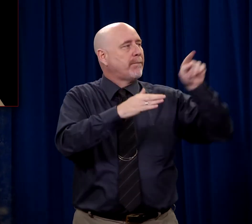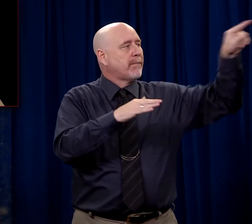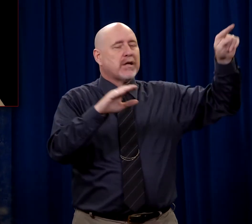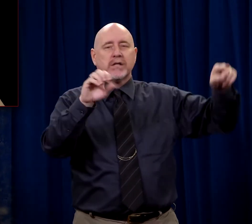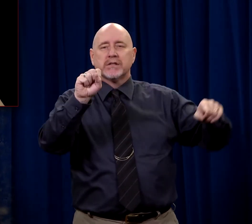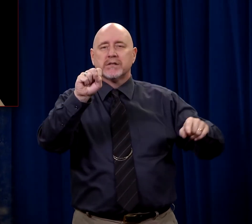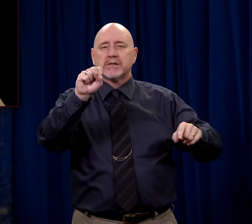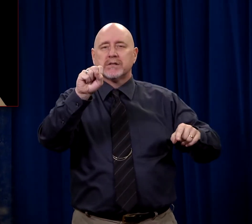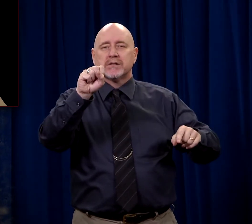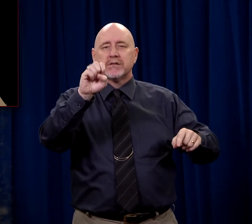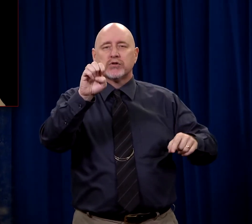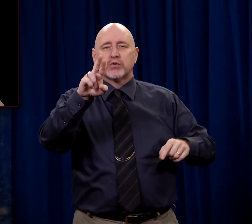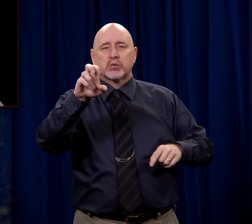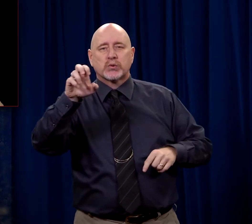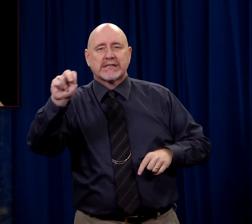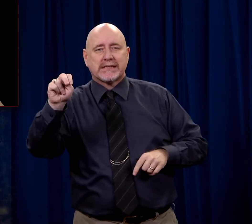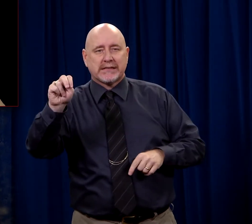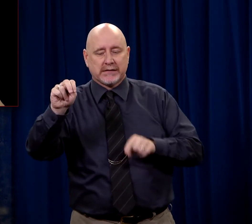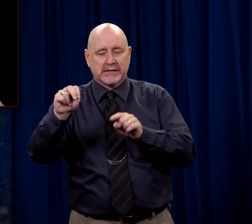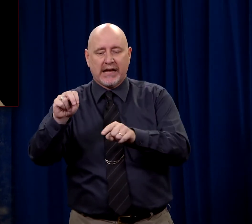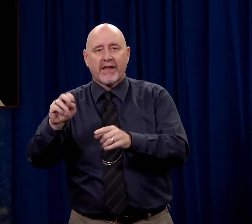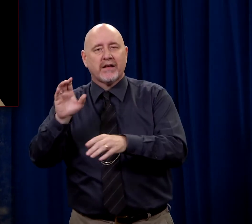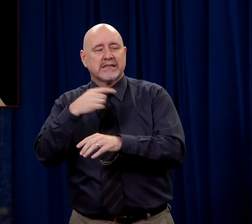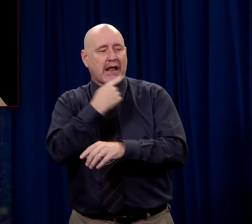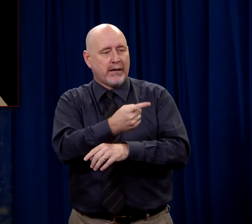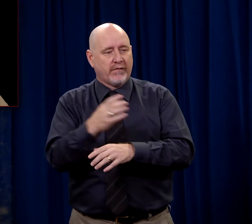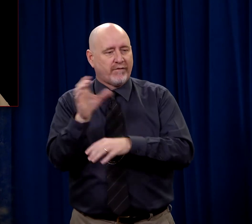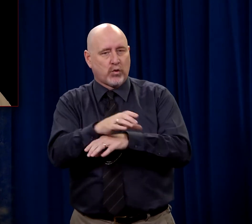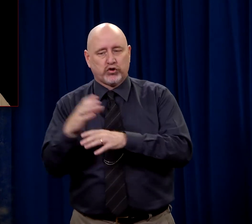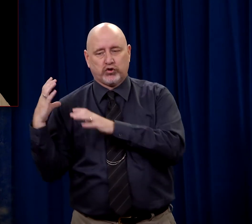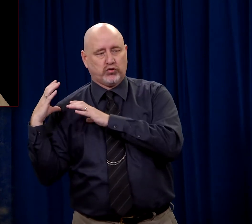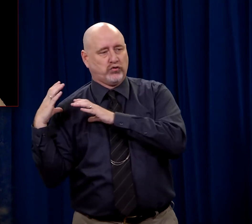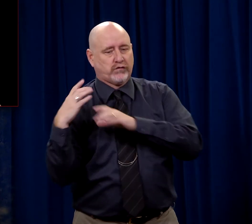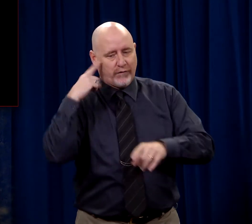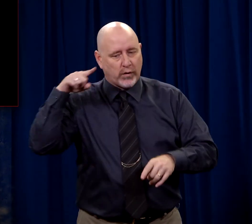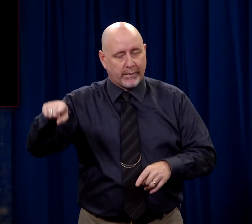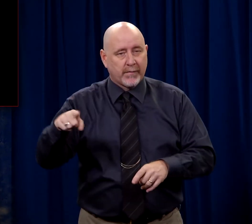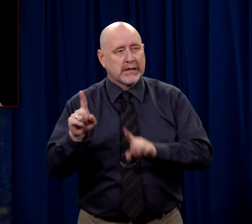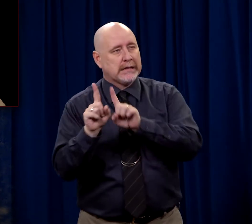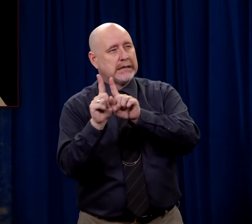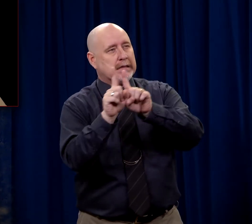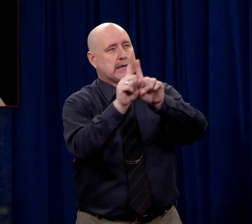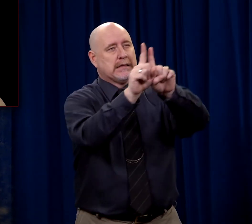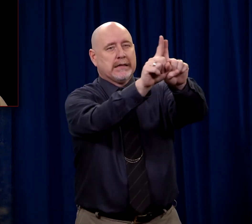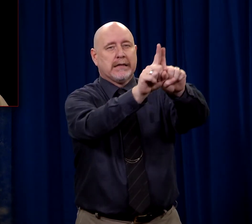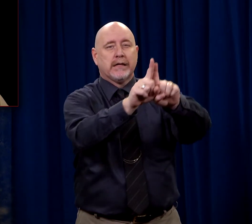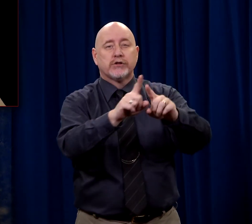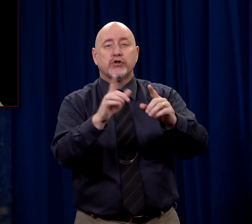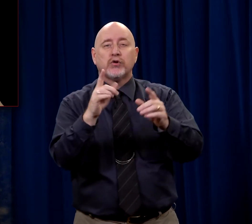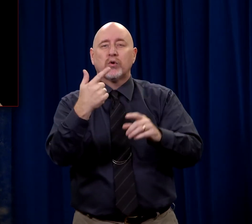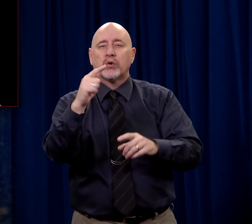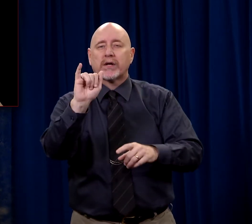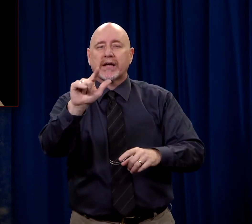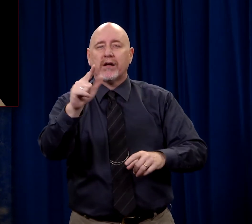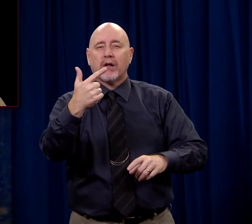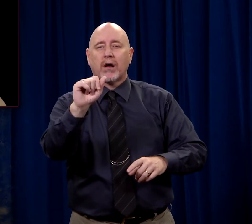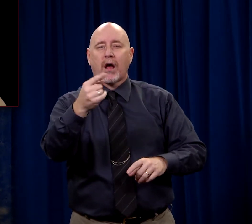Cyrene and have him carry it. And they go to Golgotha. Now, crucifixion is,